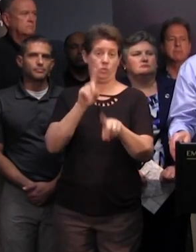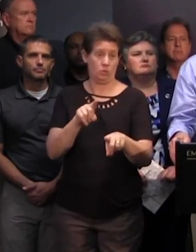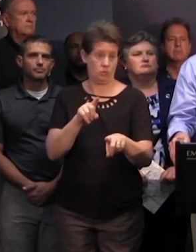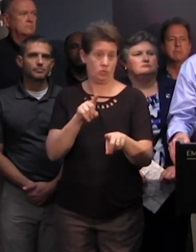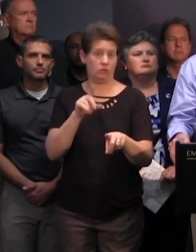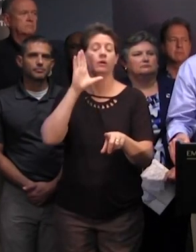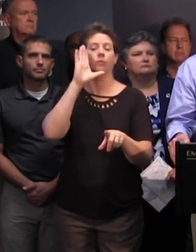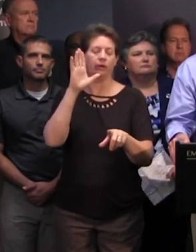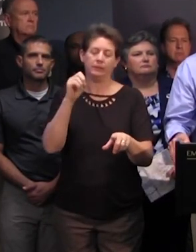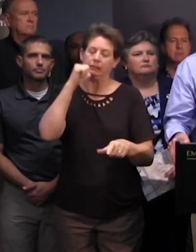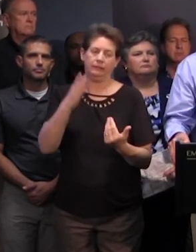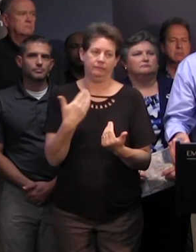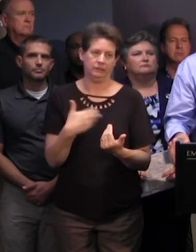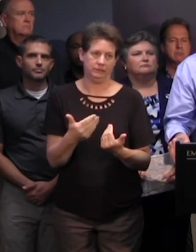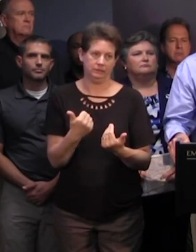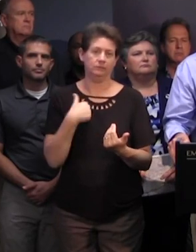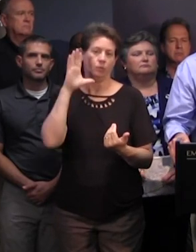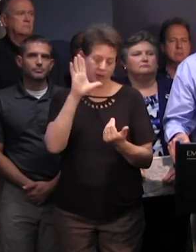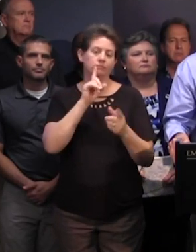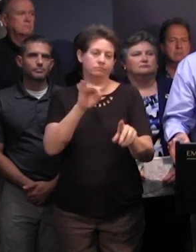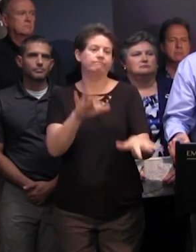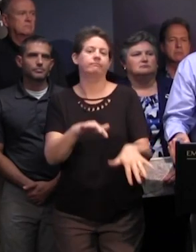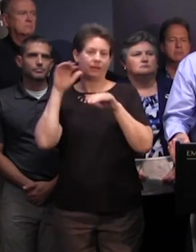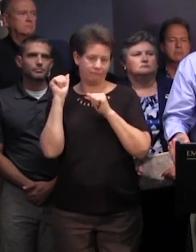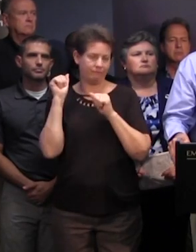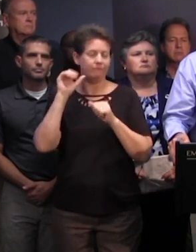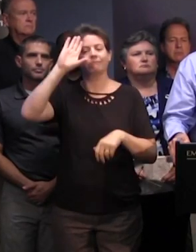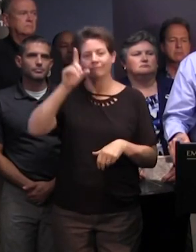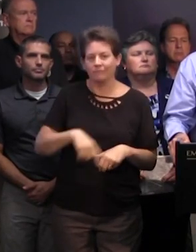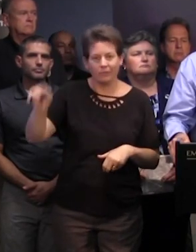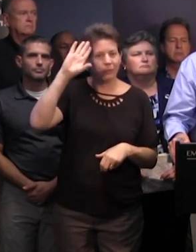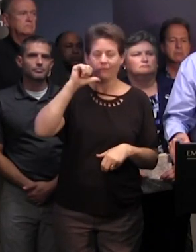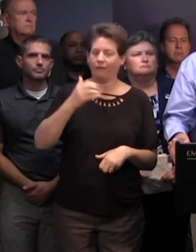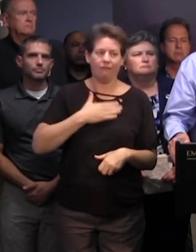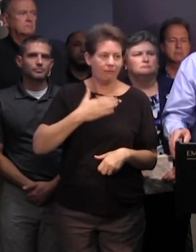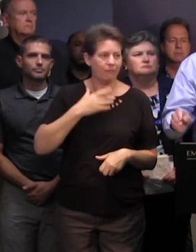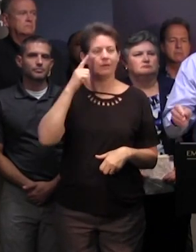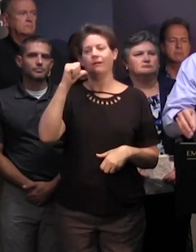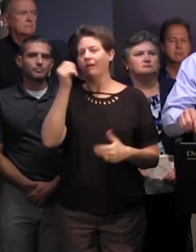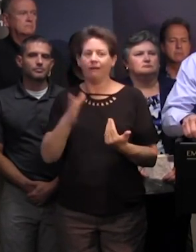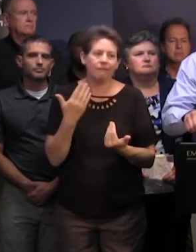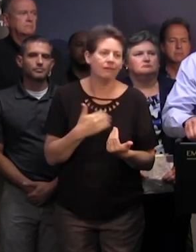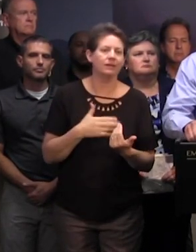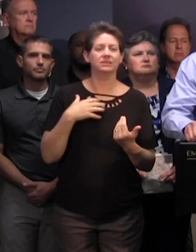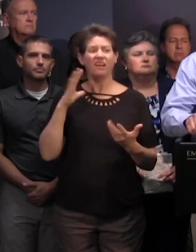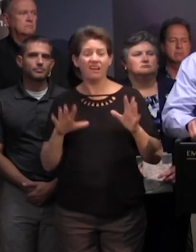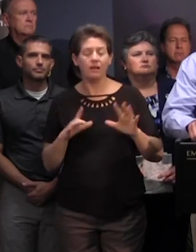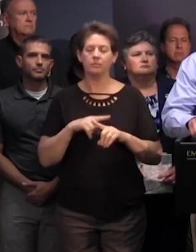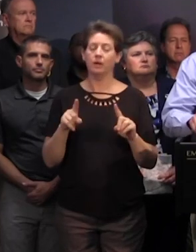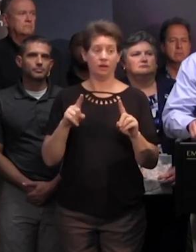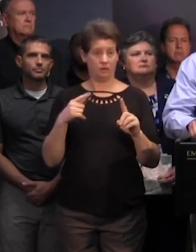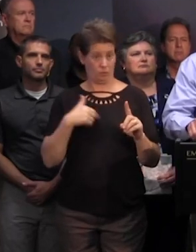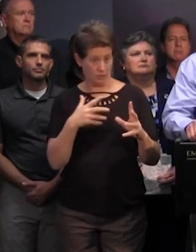is going to be inconvenient for some people it's going to be inconvenient but we do not want to risk